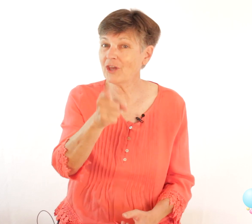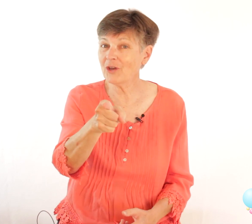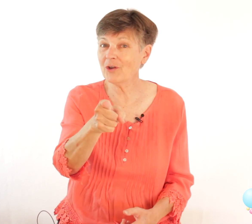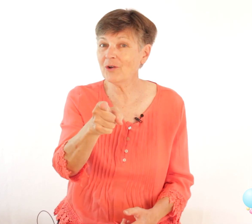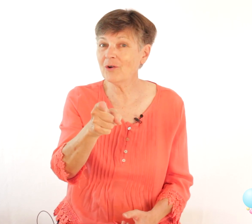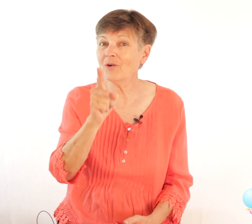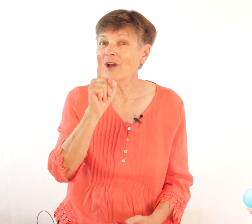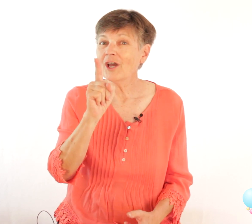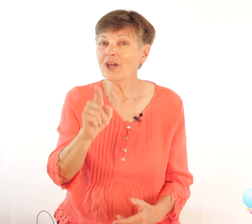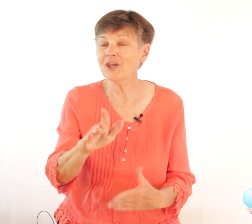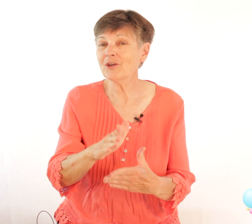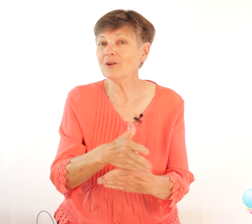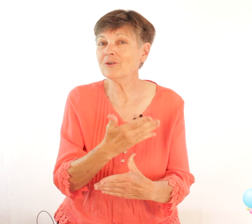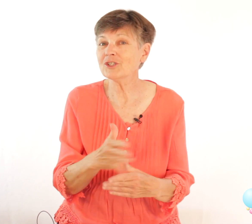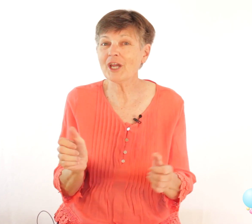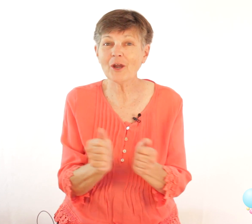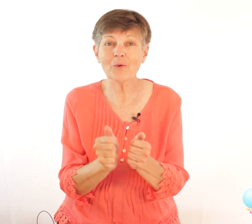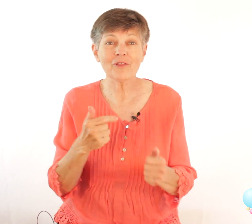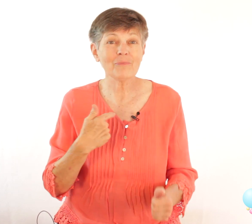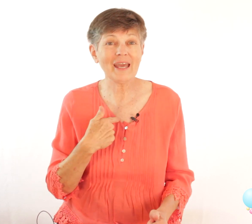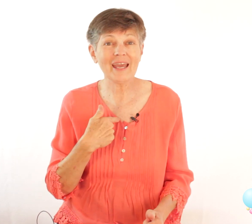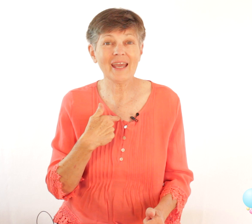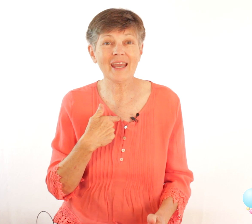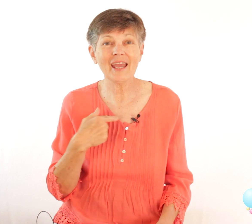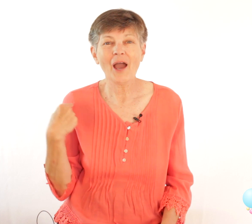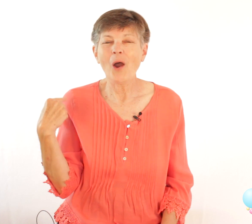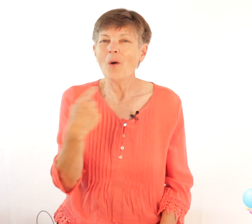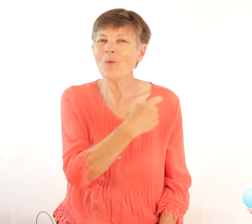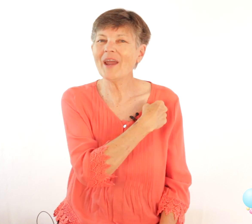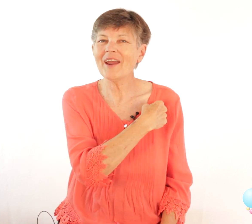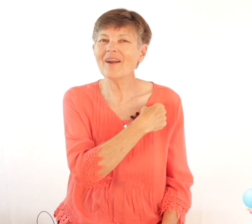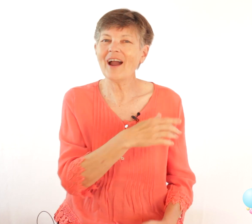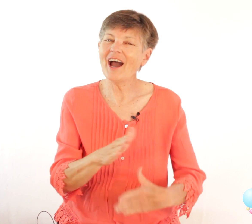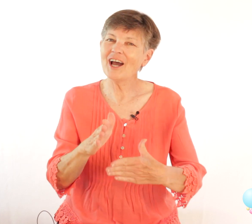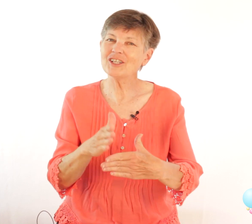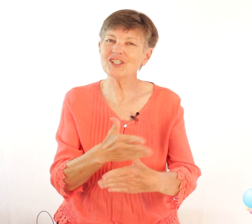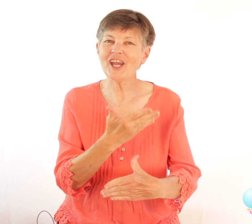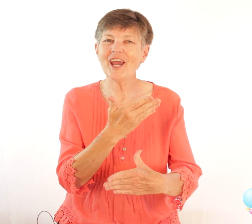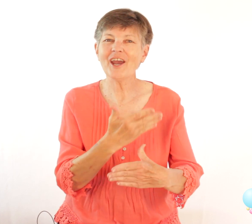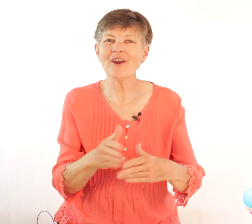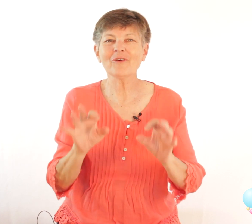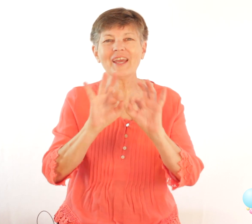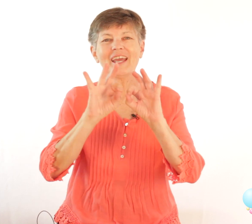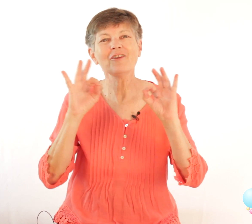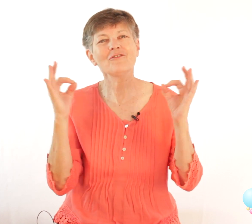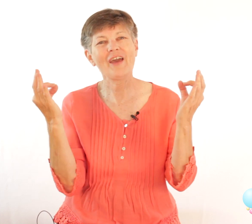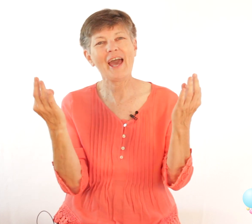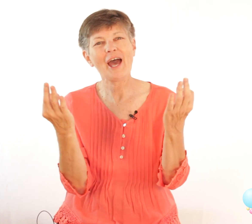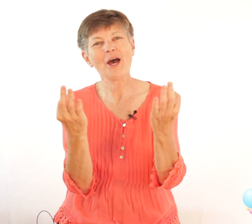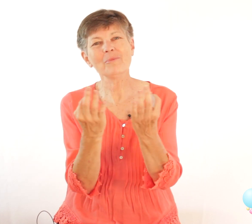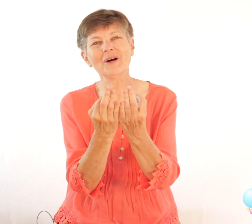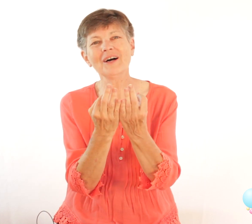you you share with me we're a sharing family